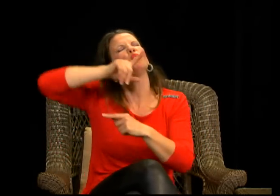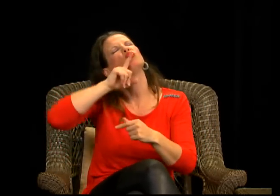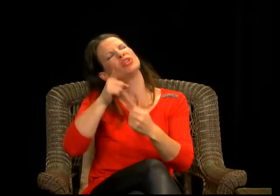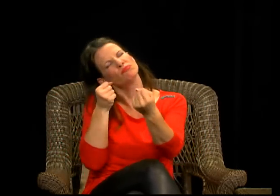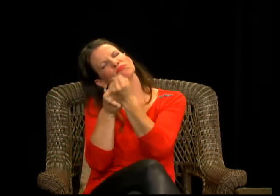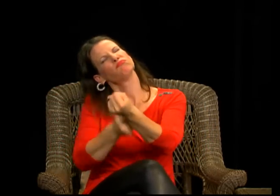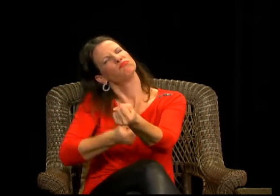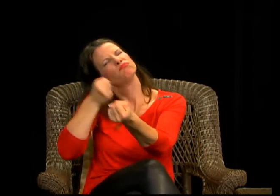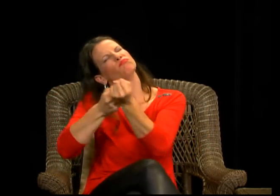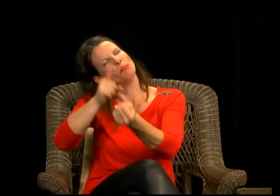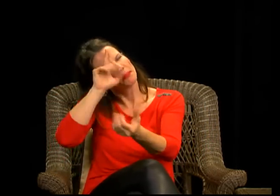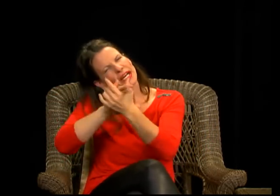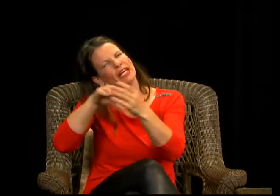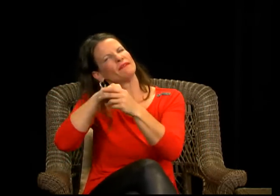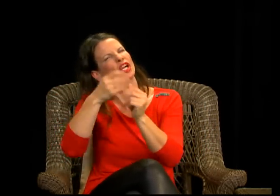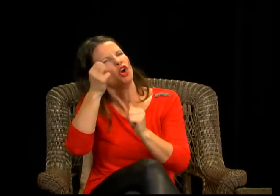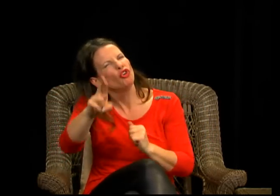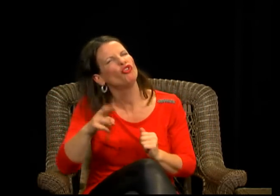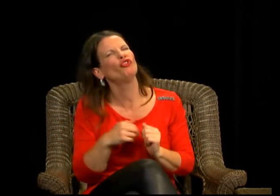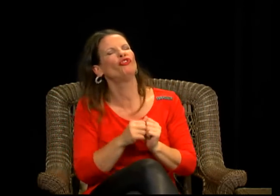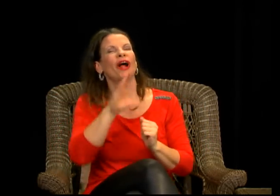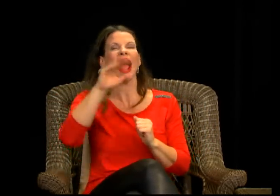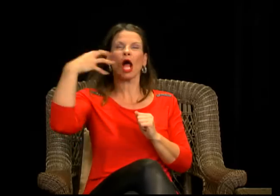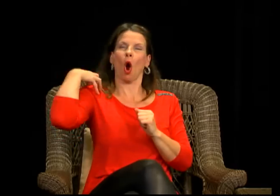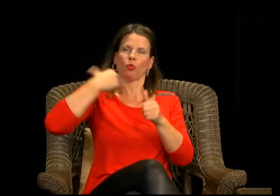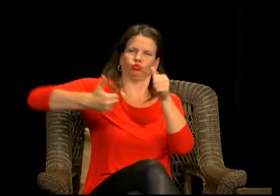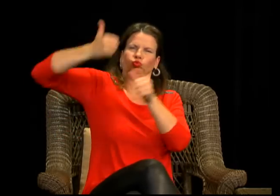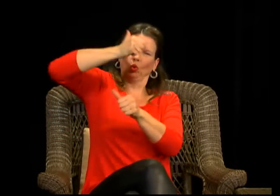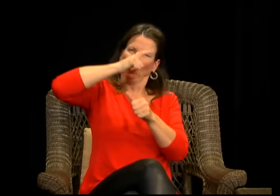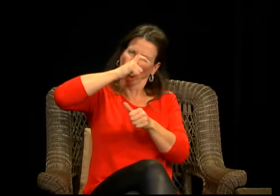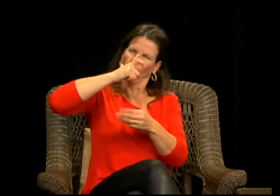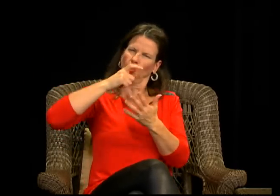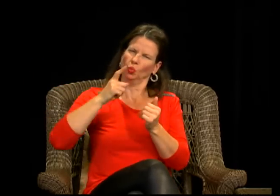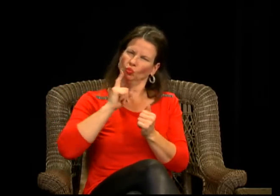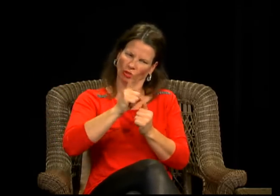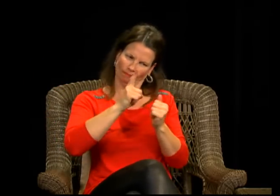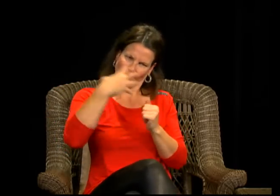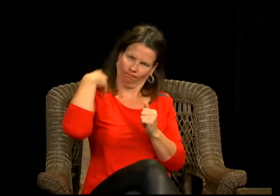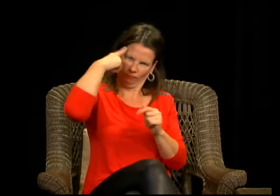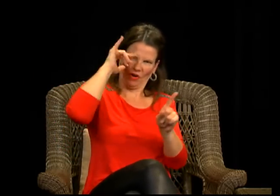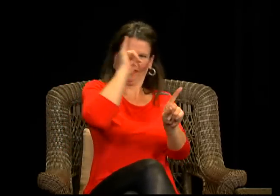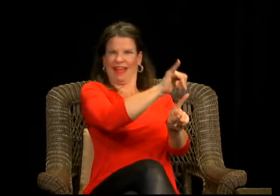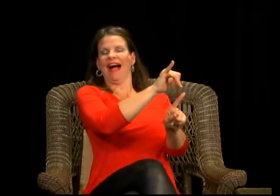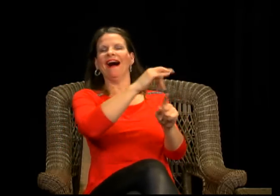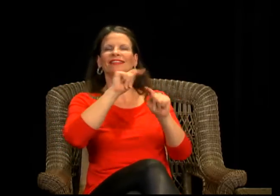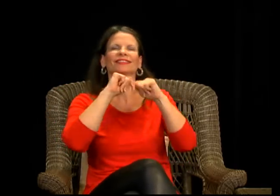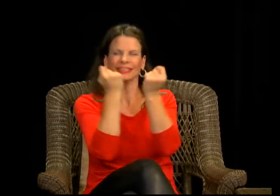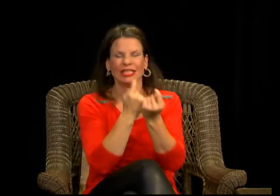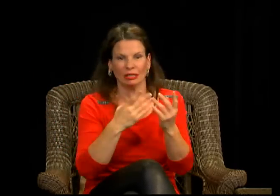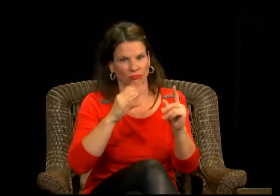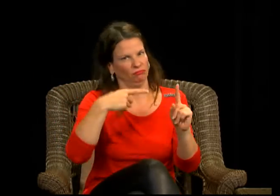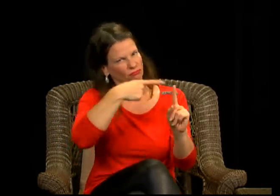these really high i guess dreams to something that we can actually achieve